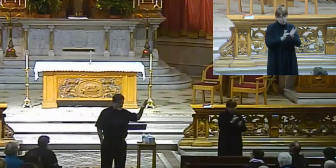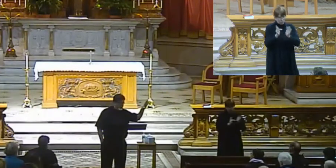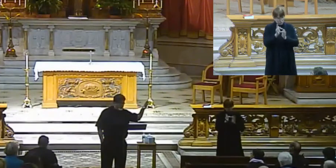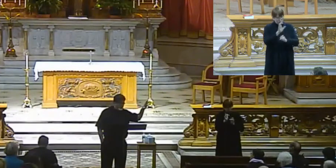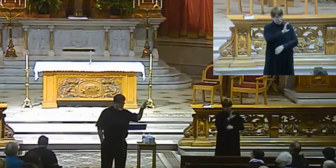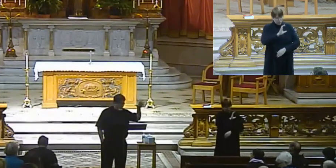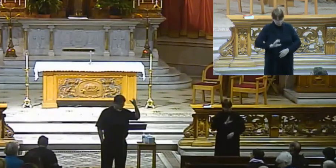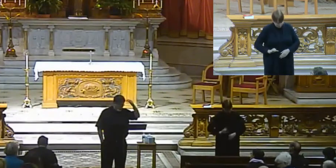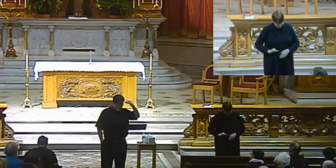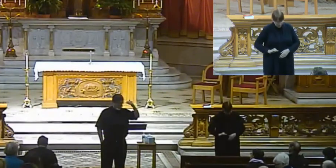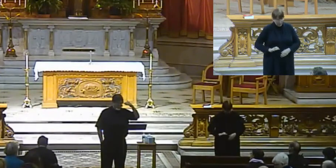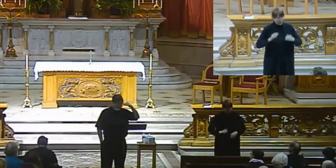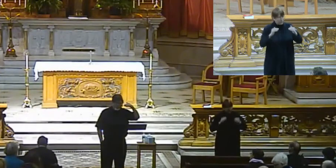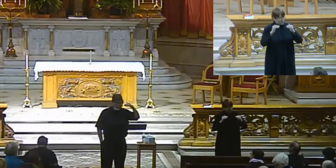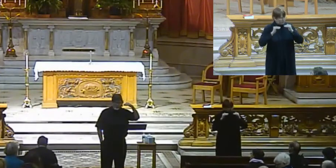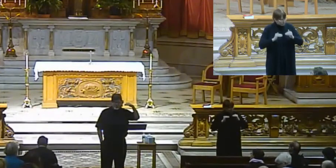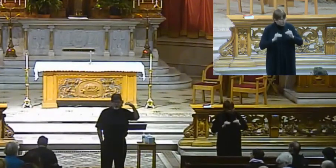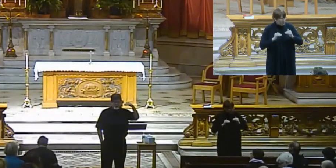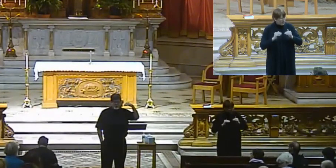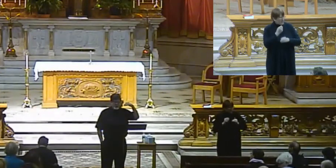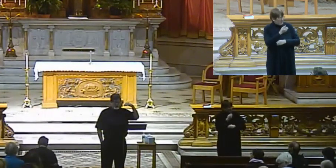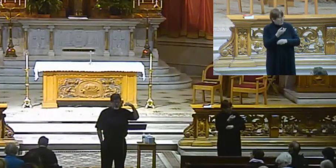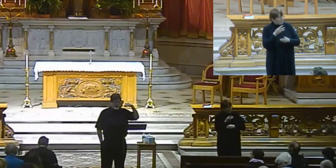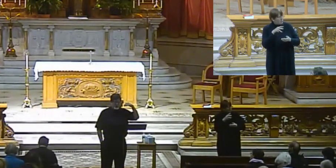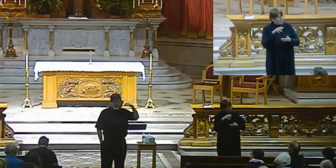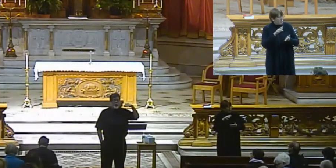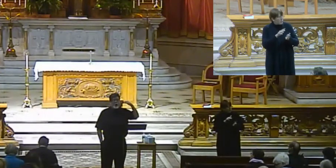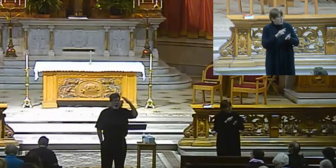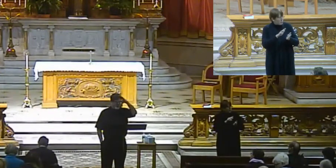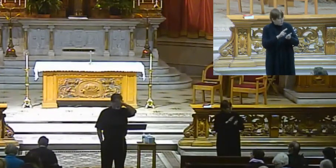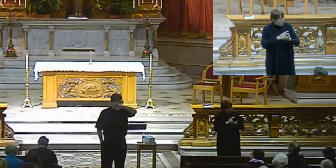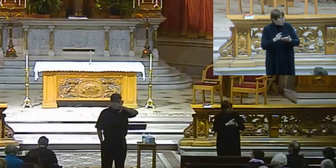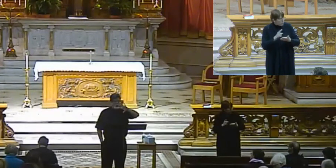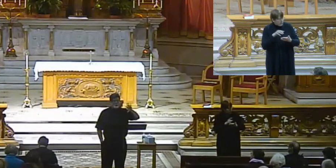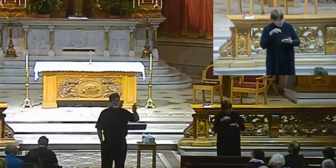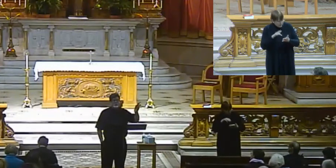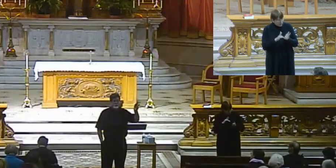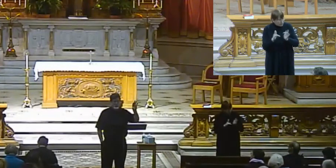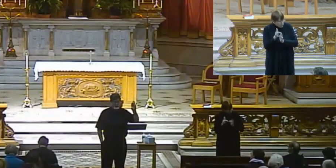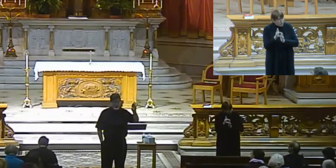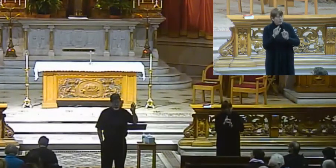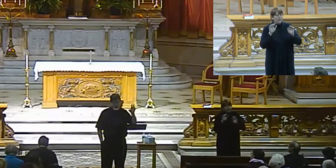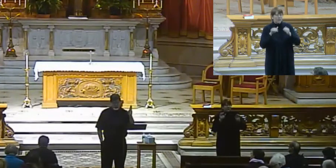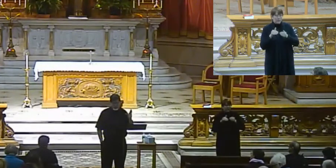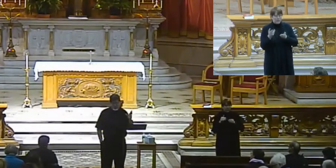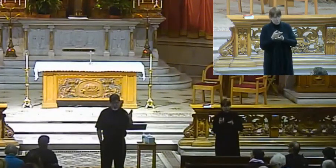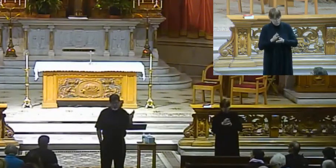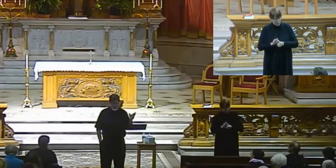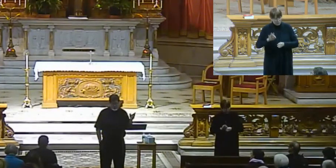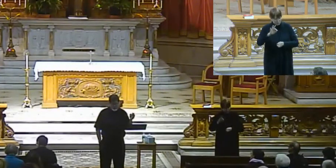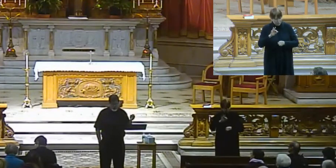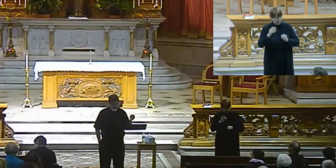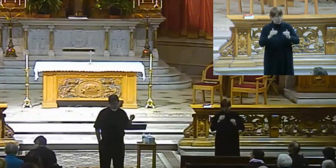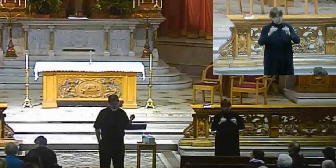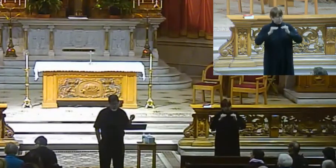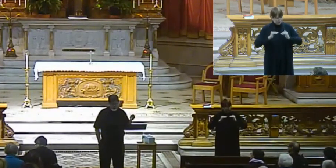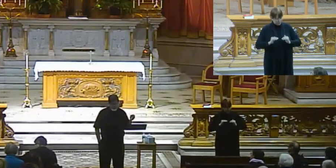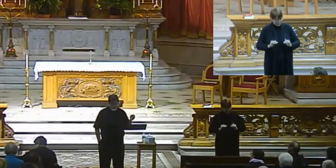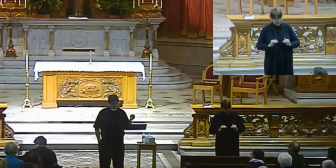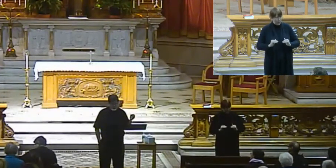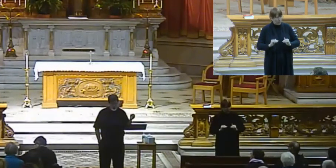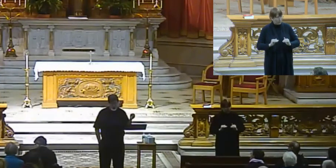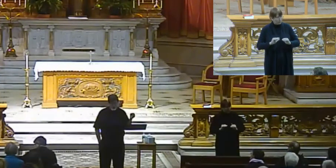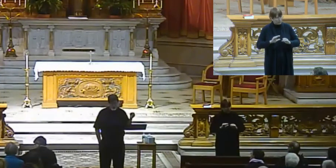Christ. And we spent a few weeks looking at Jesus. I believe in the Holy Spirit. And so now we are in that section of the